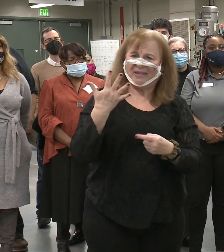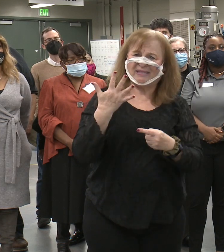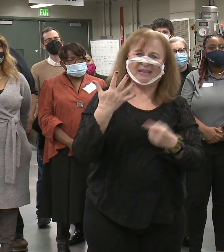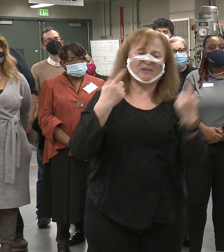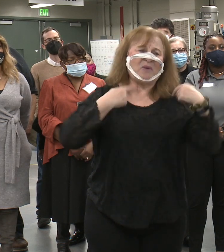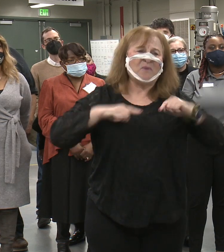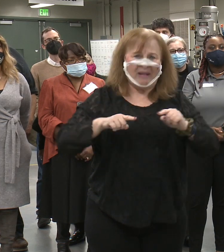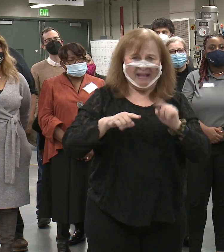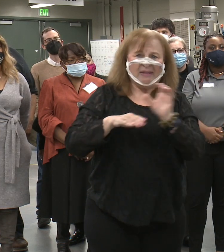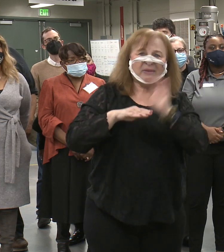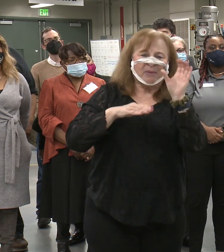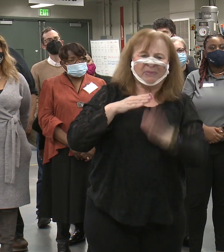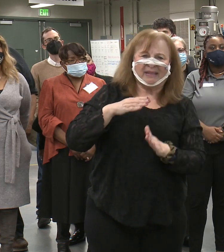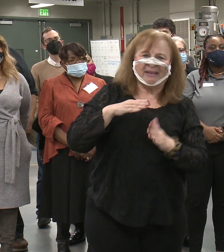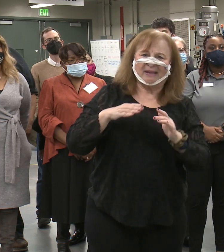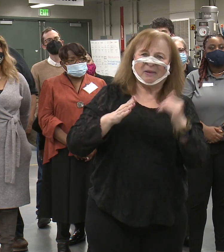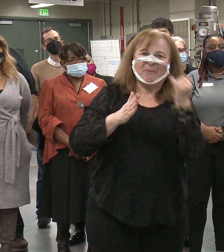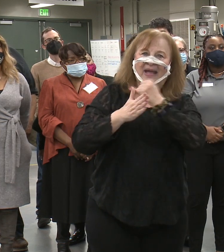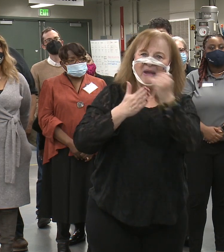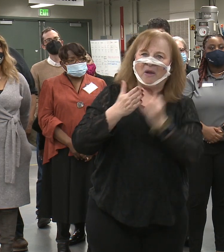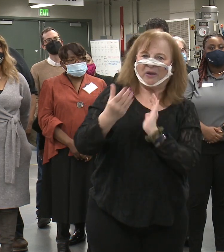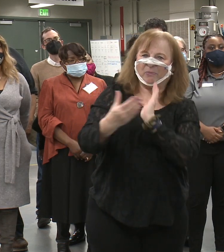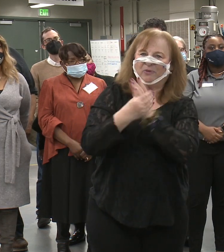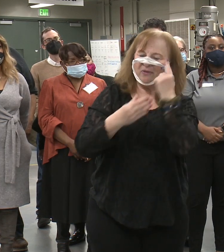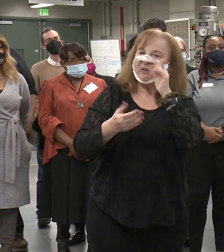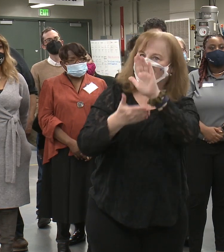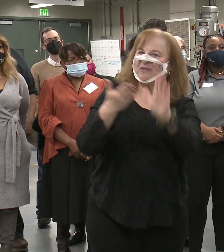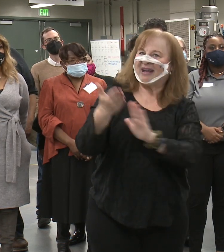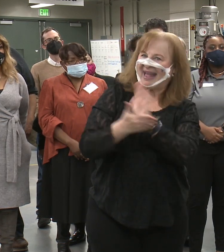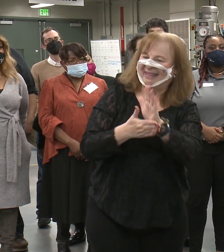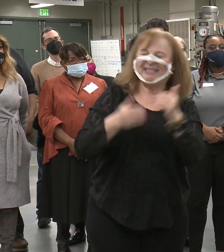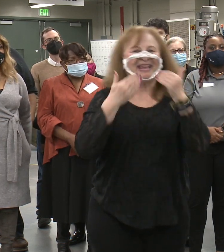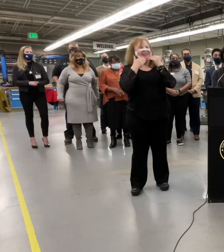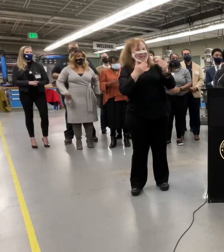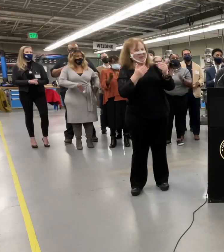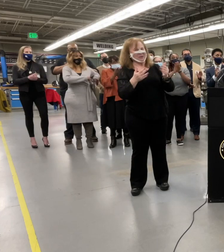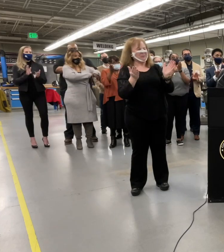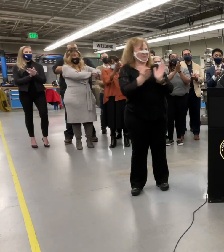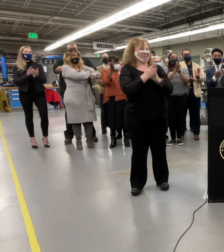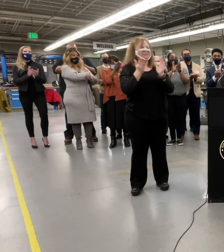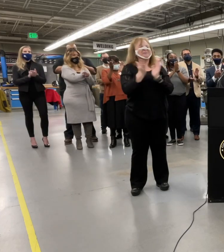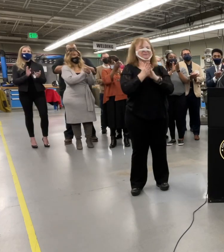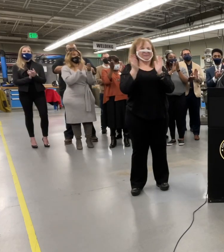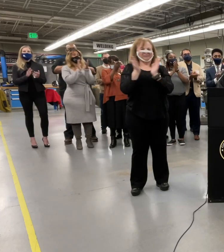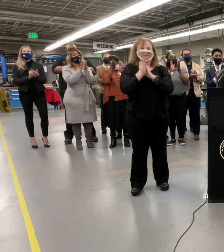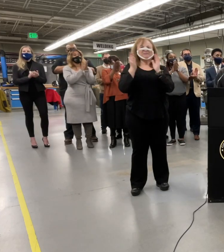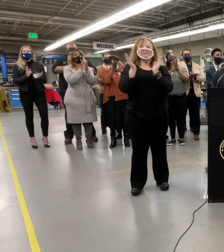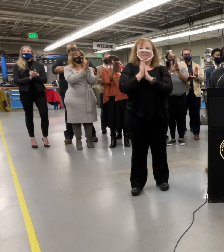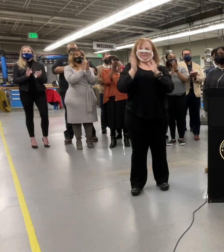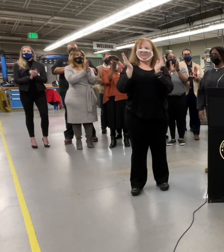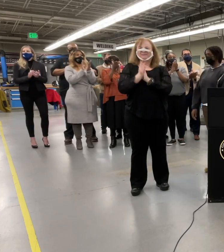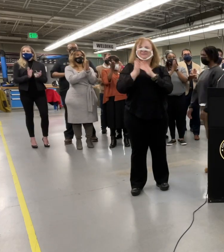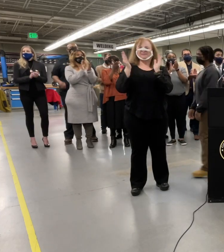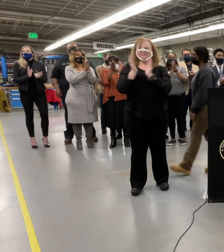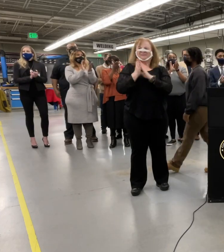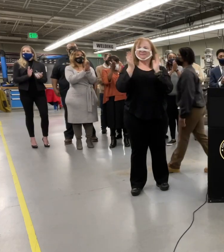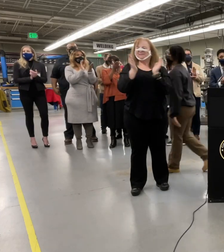all while completing my art portfolio for college. Thank you. Thank Thank